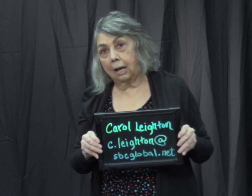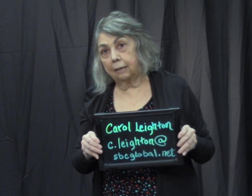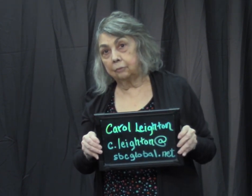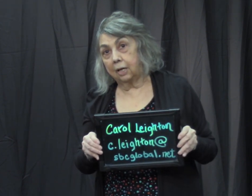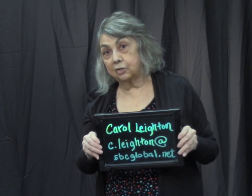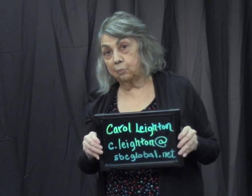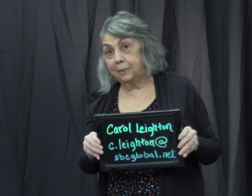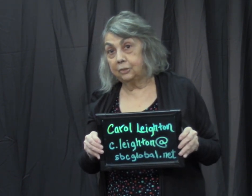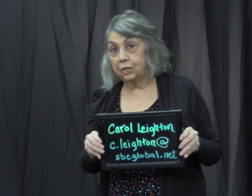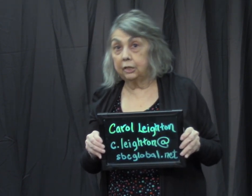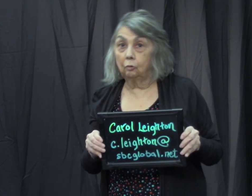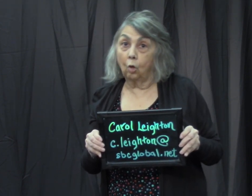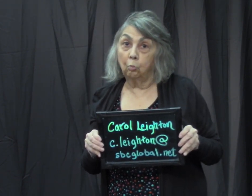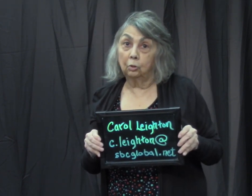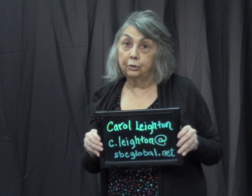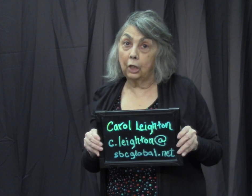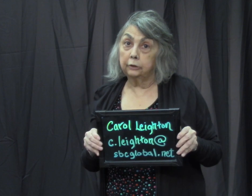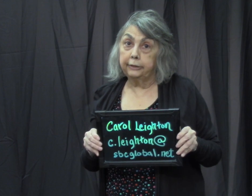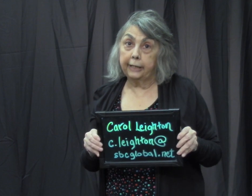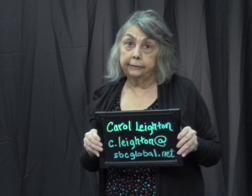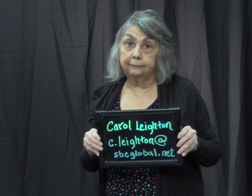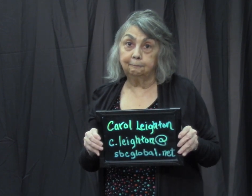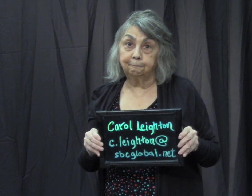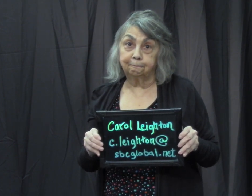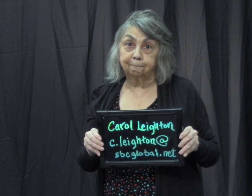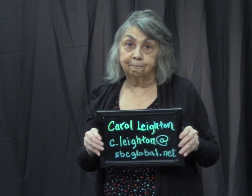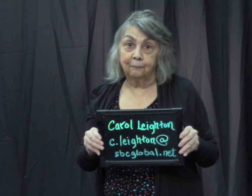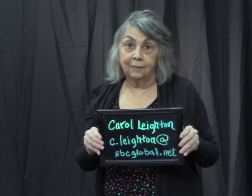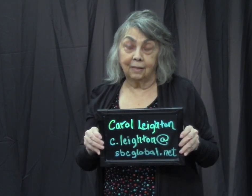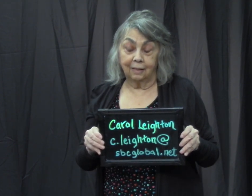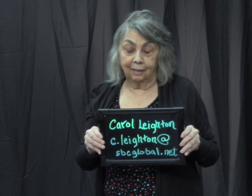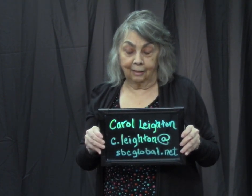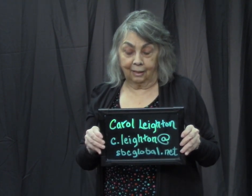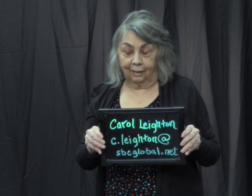sbcglobal.net. What are you going to do for us, Carol?